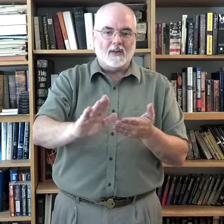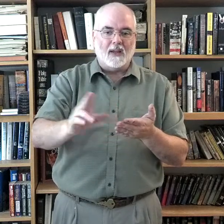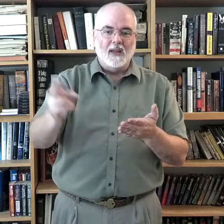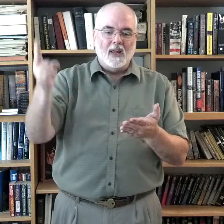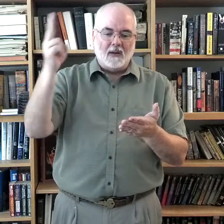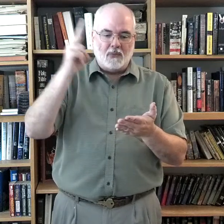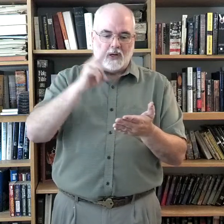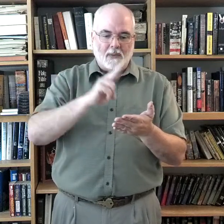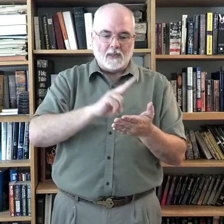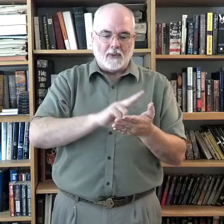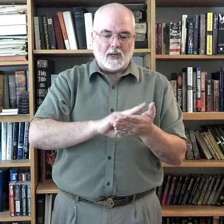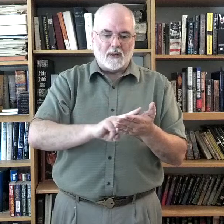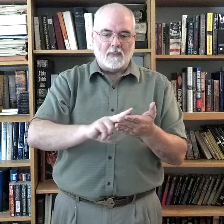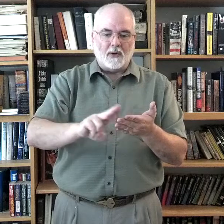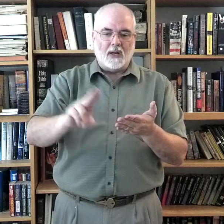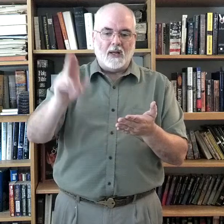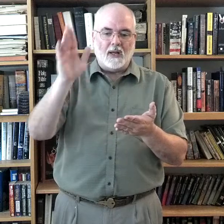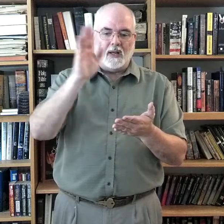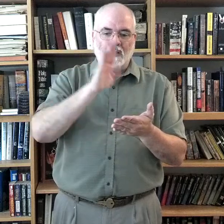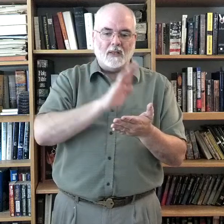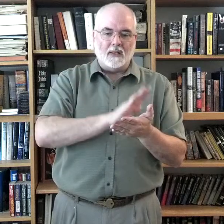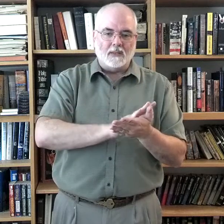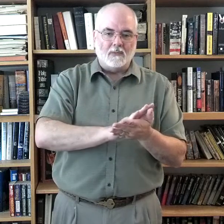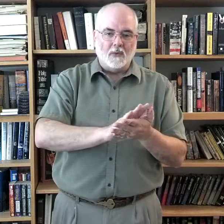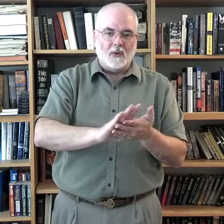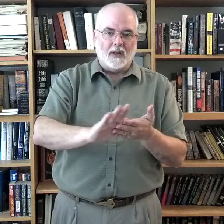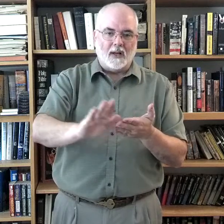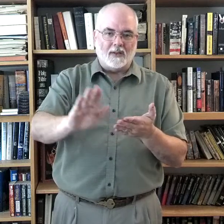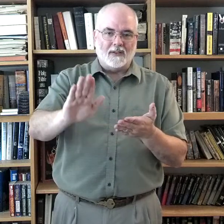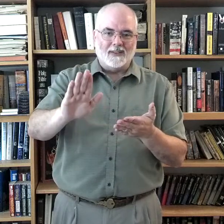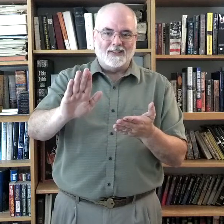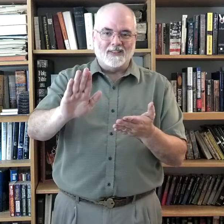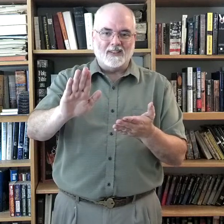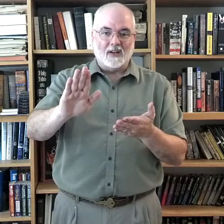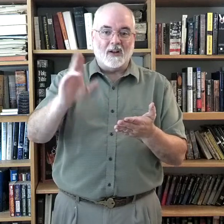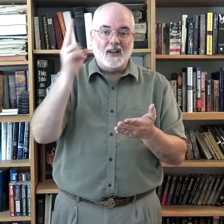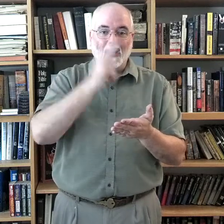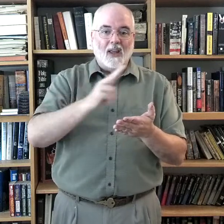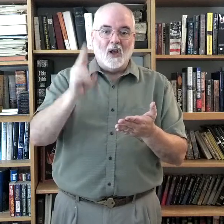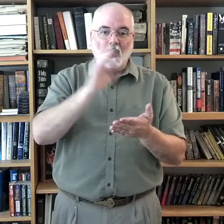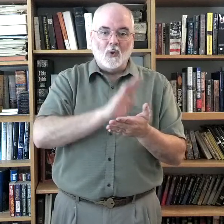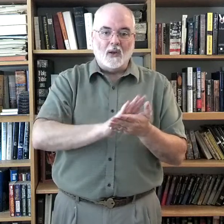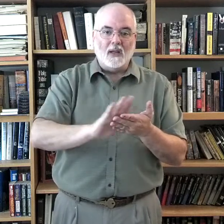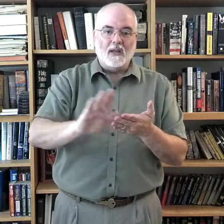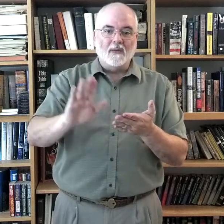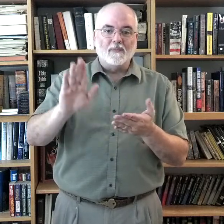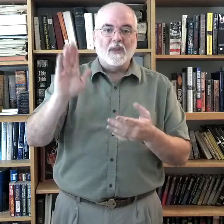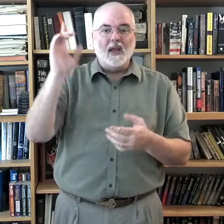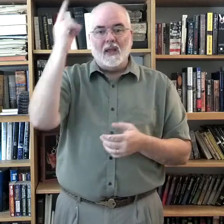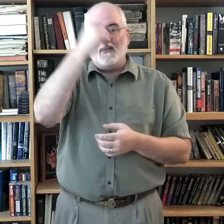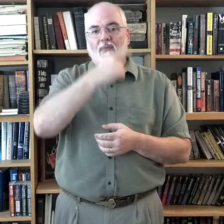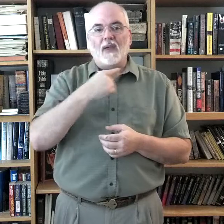Okay? Put whoopies of butter on your bread and then smooth it out. All right? Holy. Face.